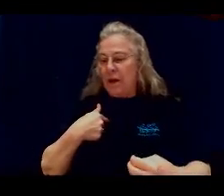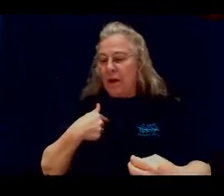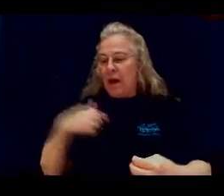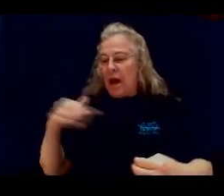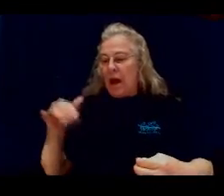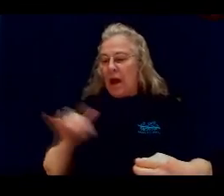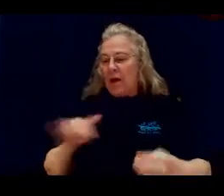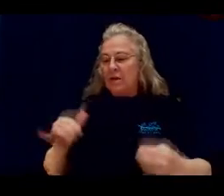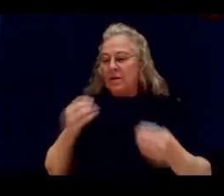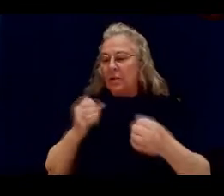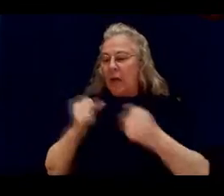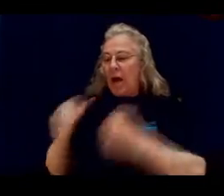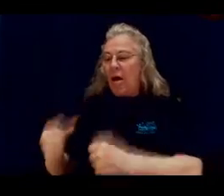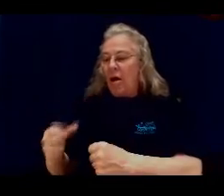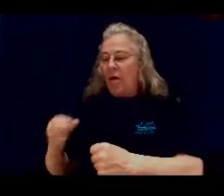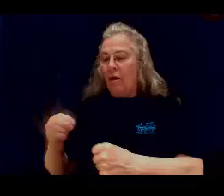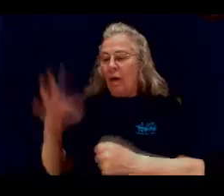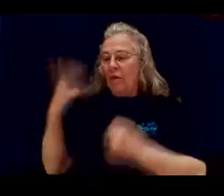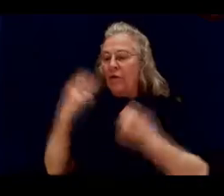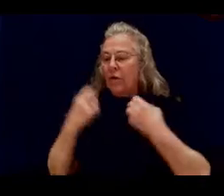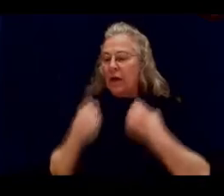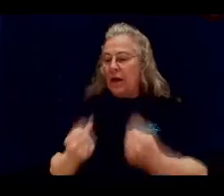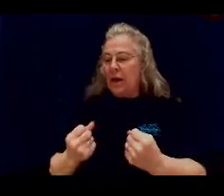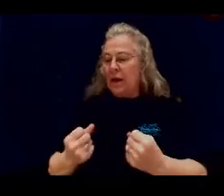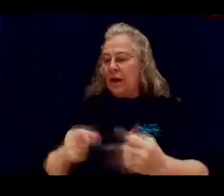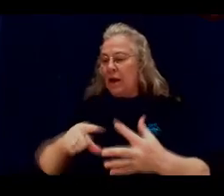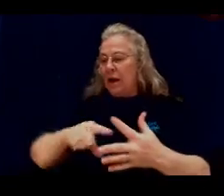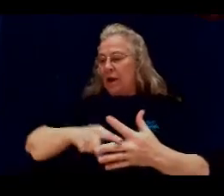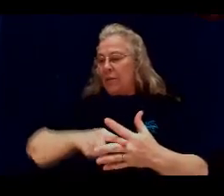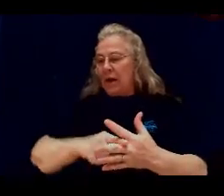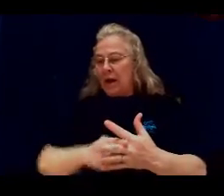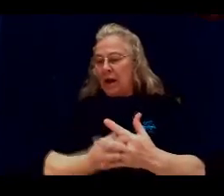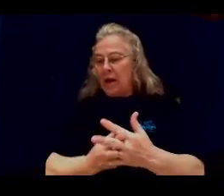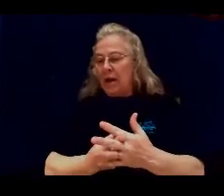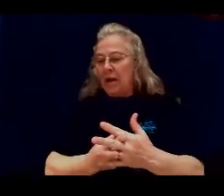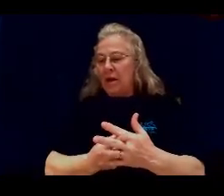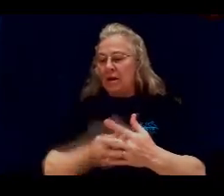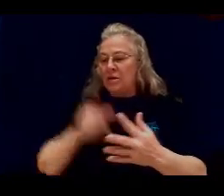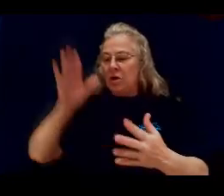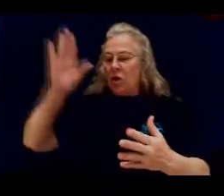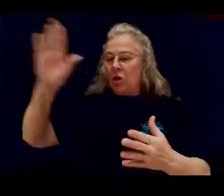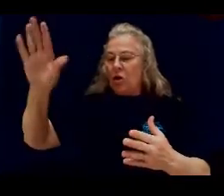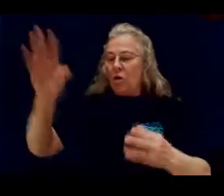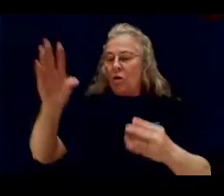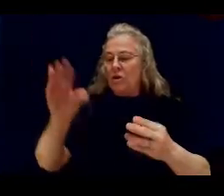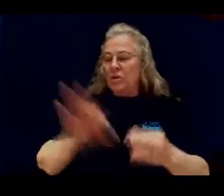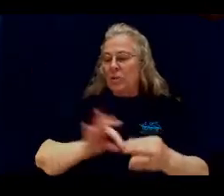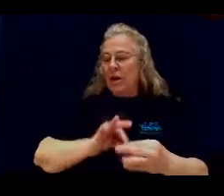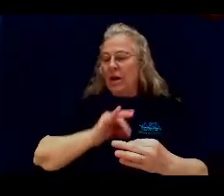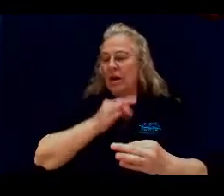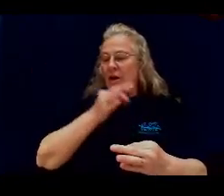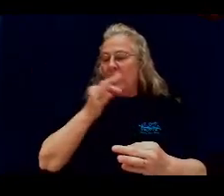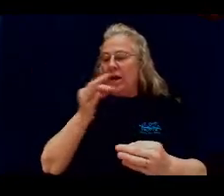As the power of your healing begins. Your spirit